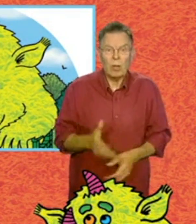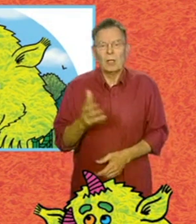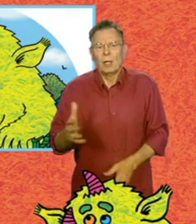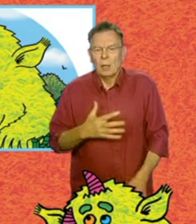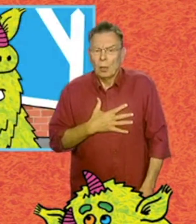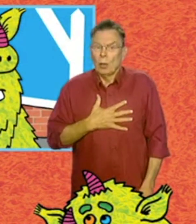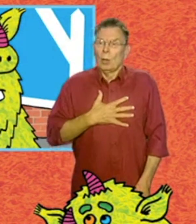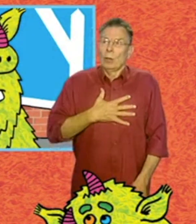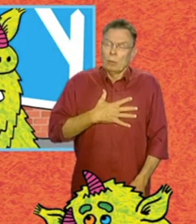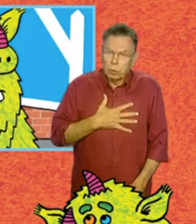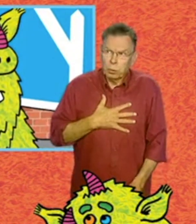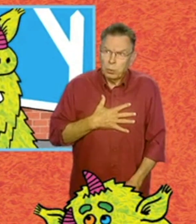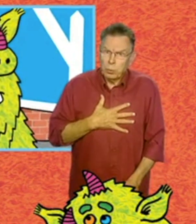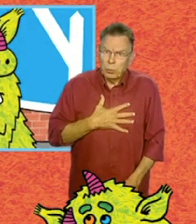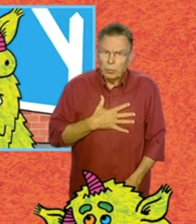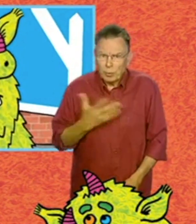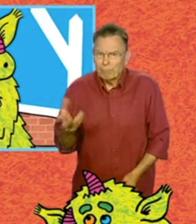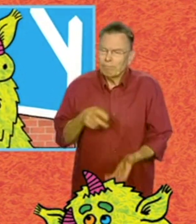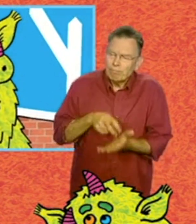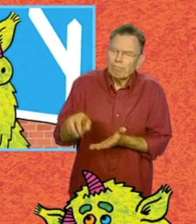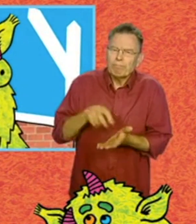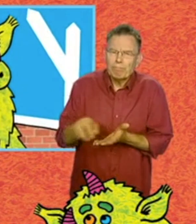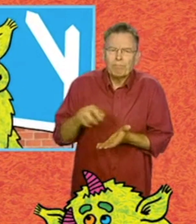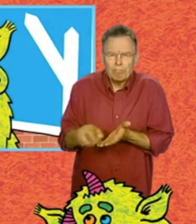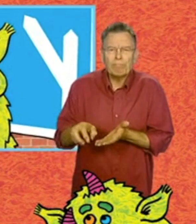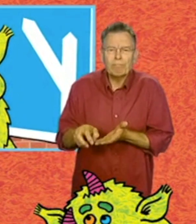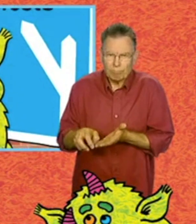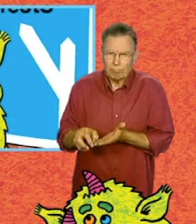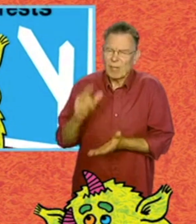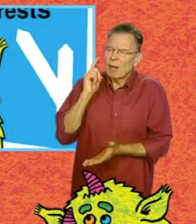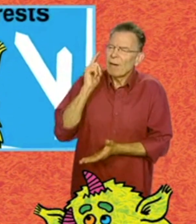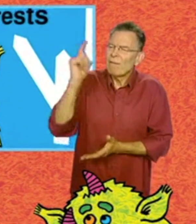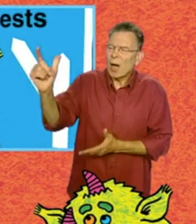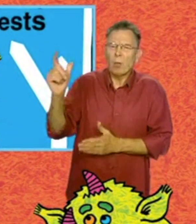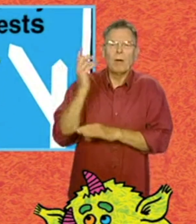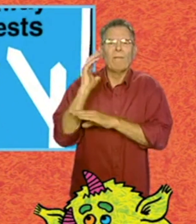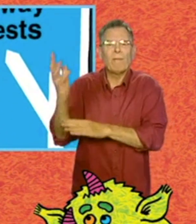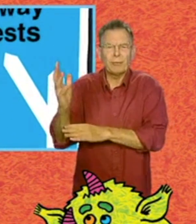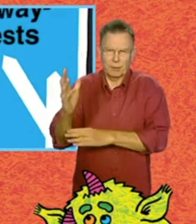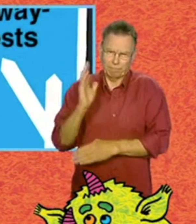or it takes a deep breath and sets off for the far away forests.